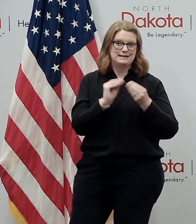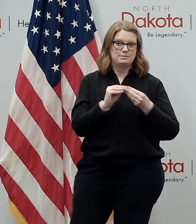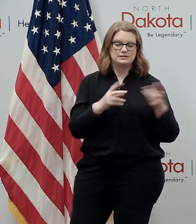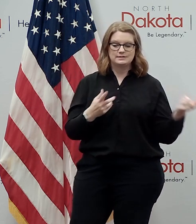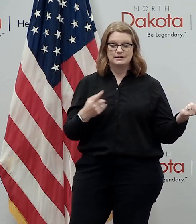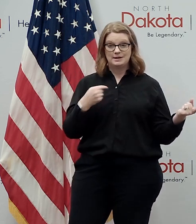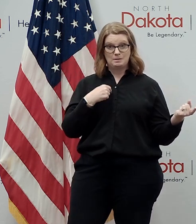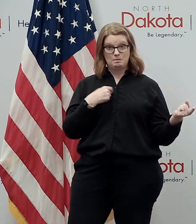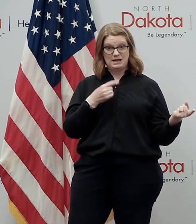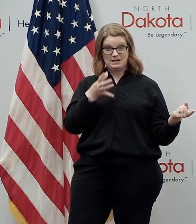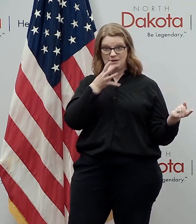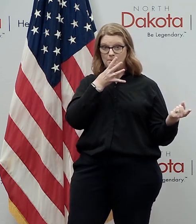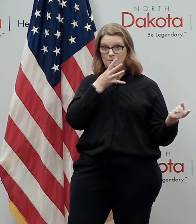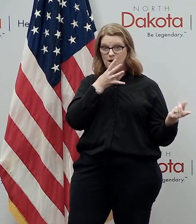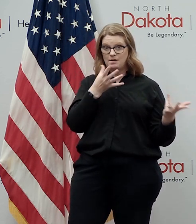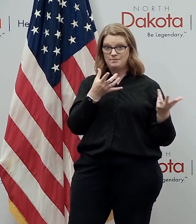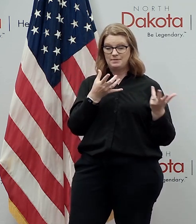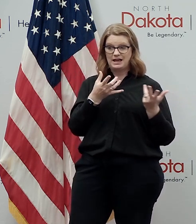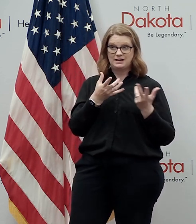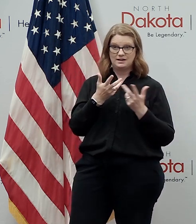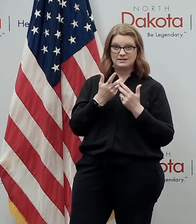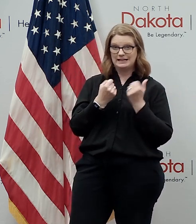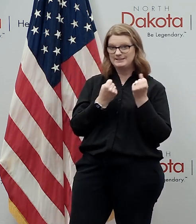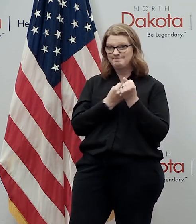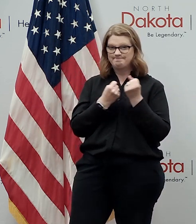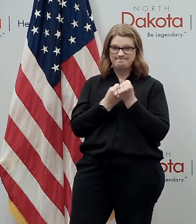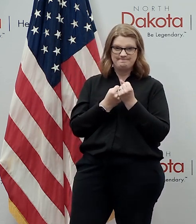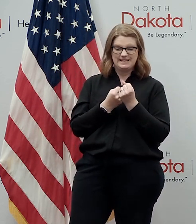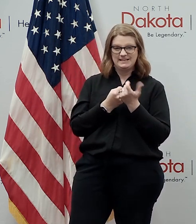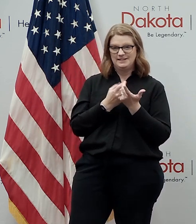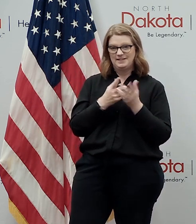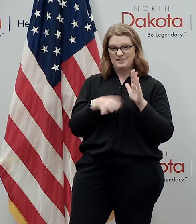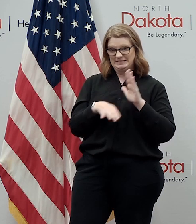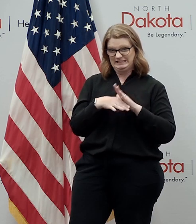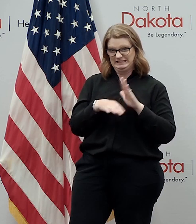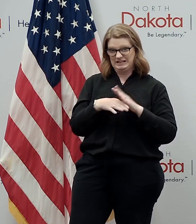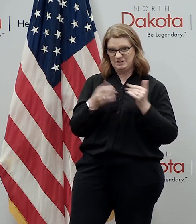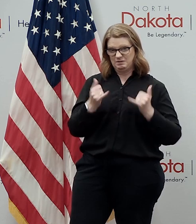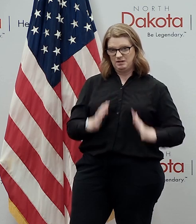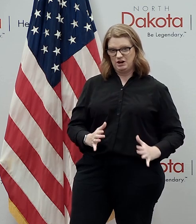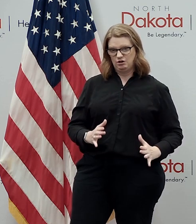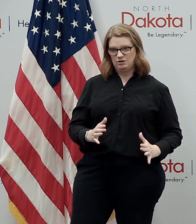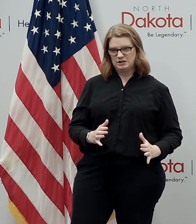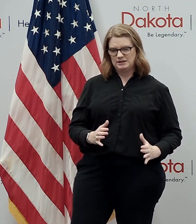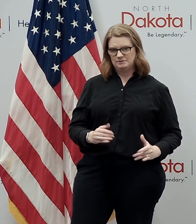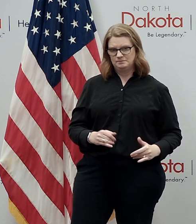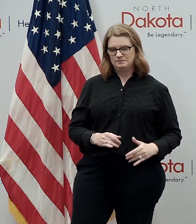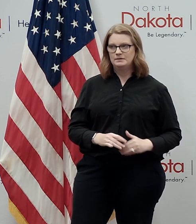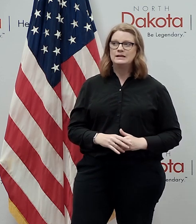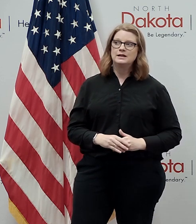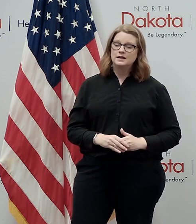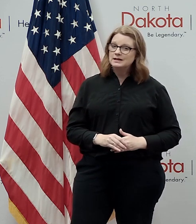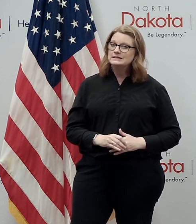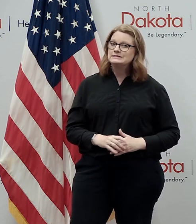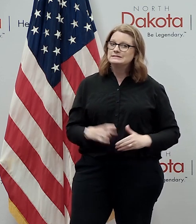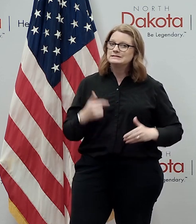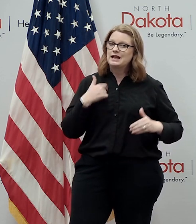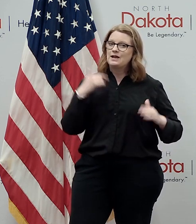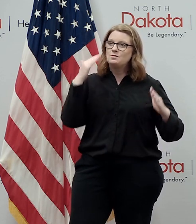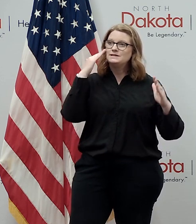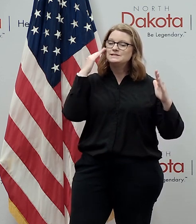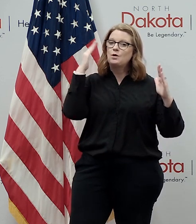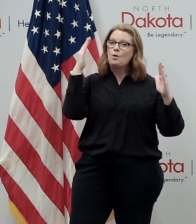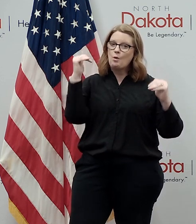avid fan of soccer players um i was really hopeful that the effects